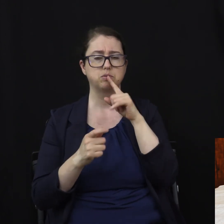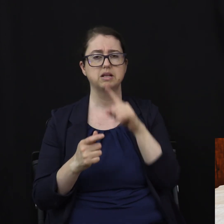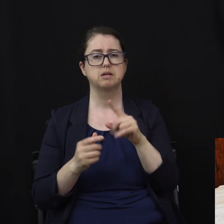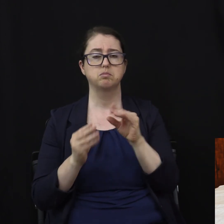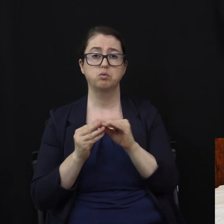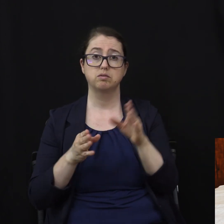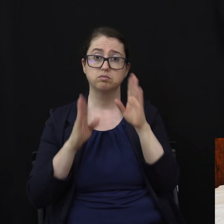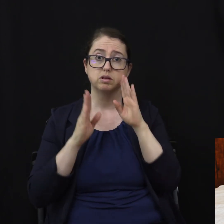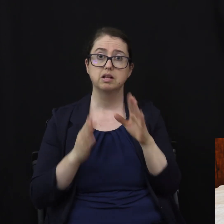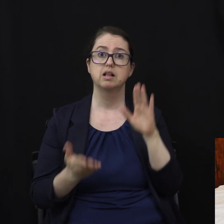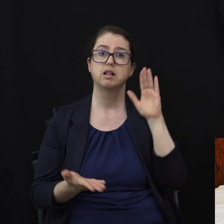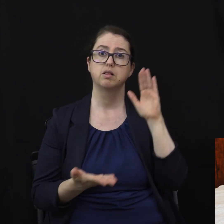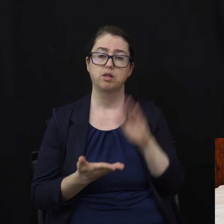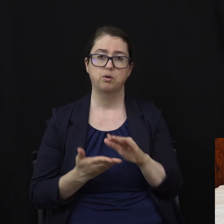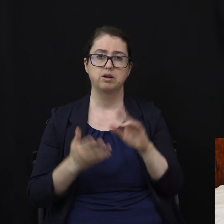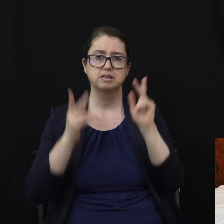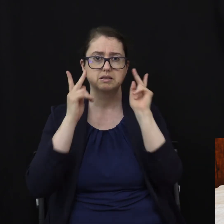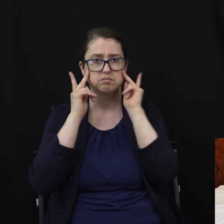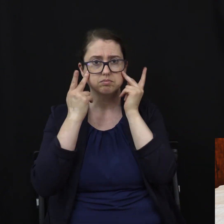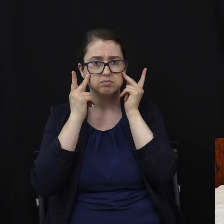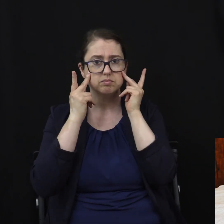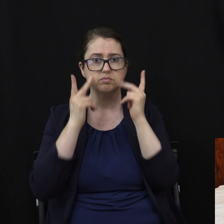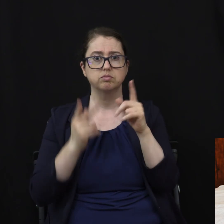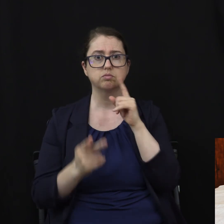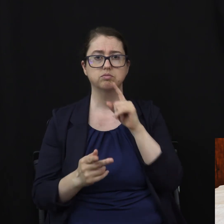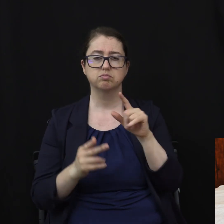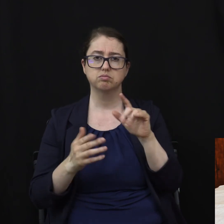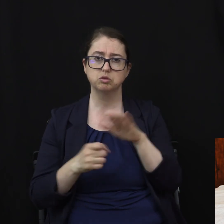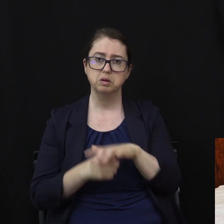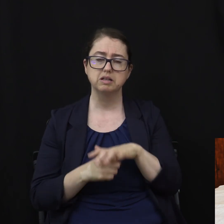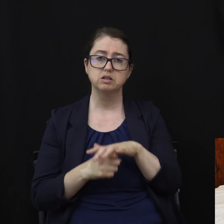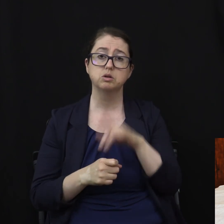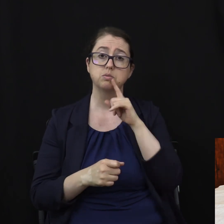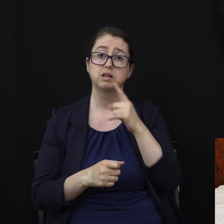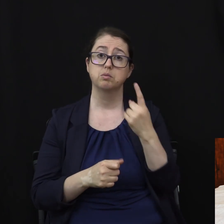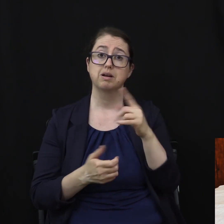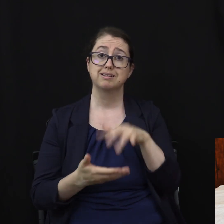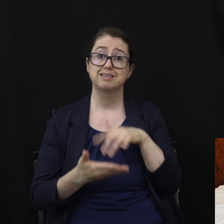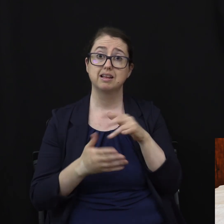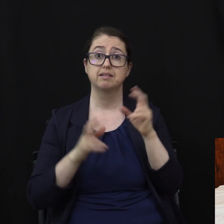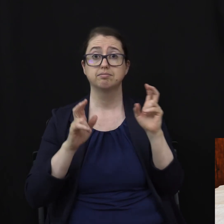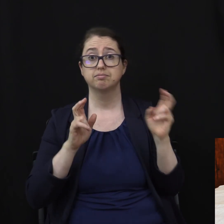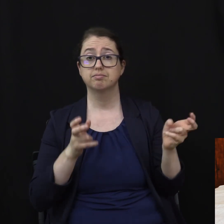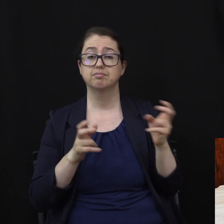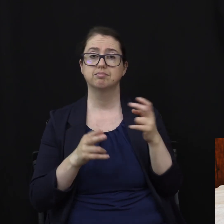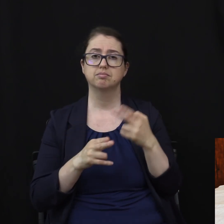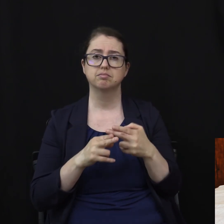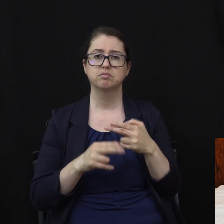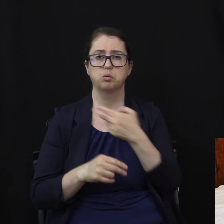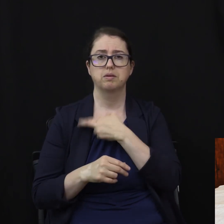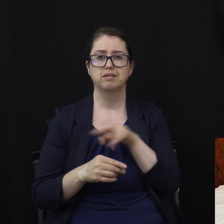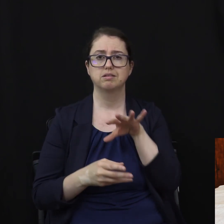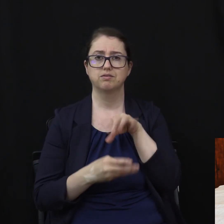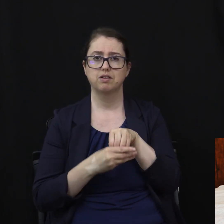depression, and neurological stress. In fact, a study titled Religious Involvement and U.S. Adult